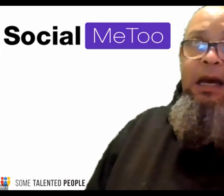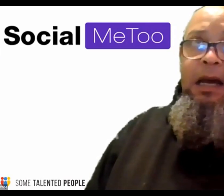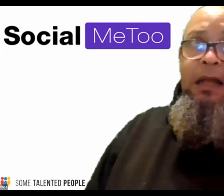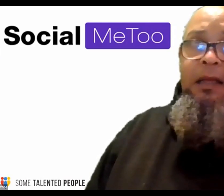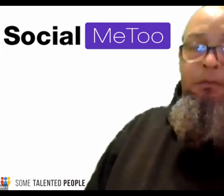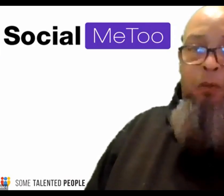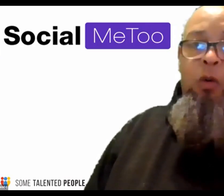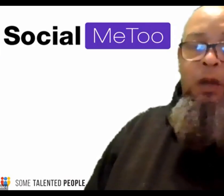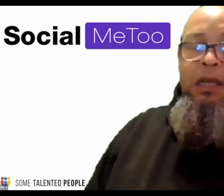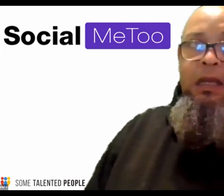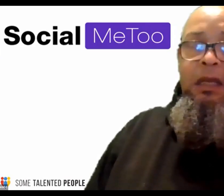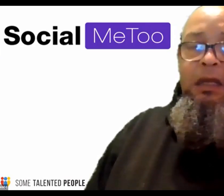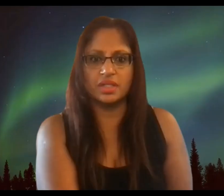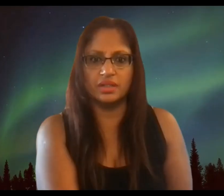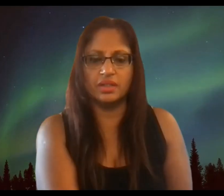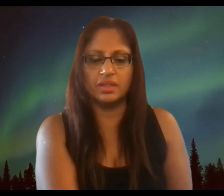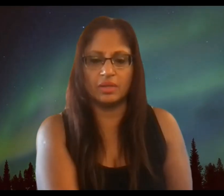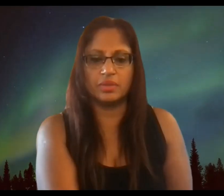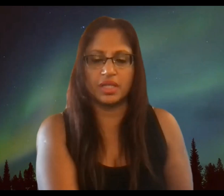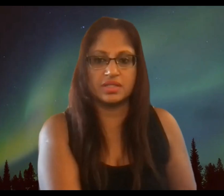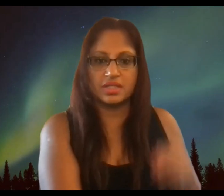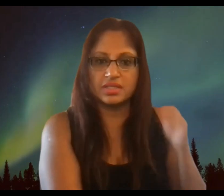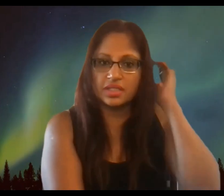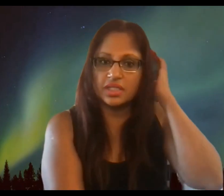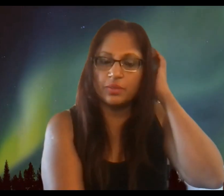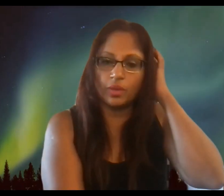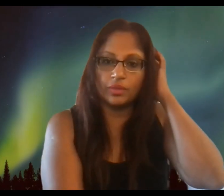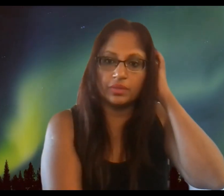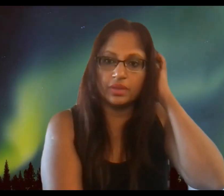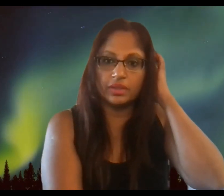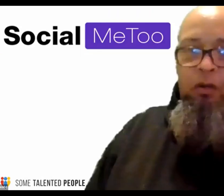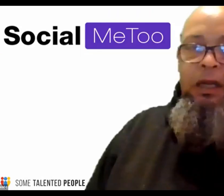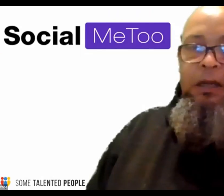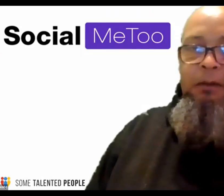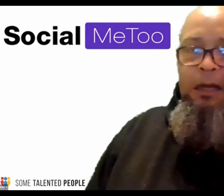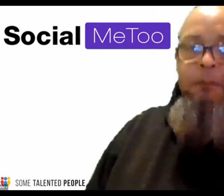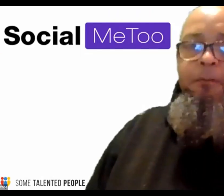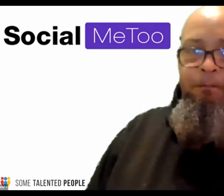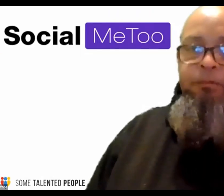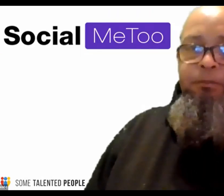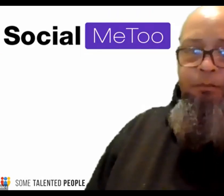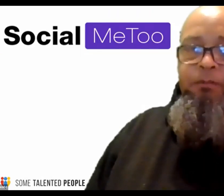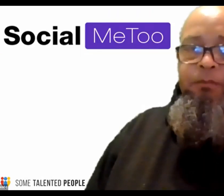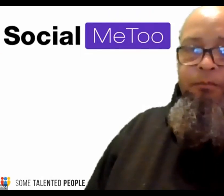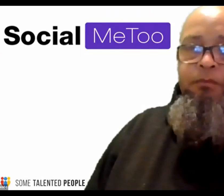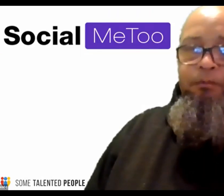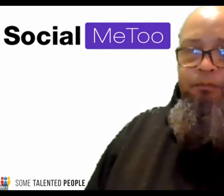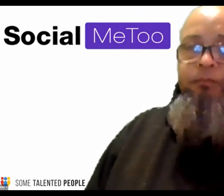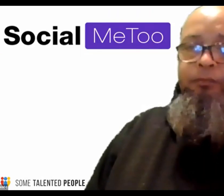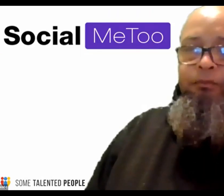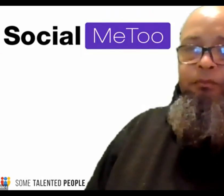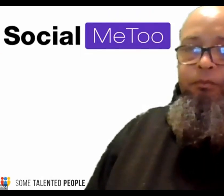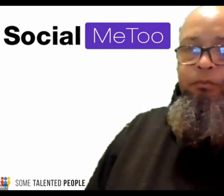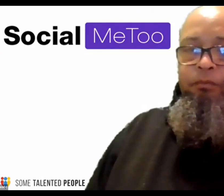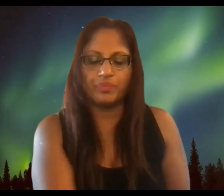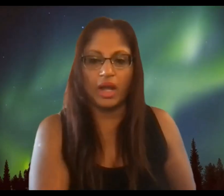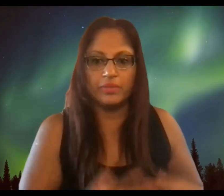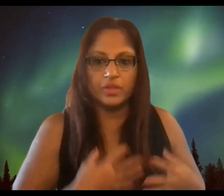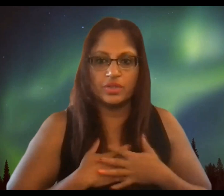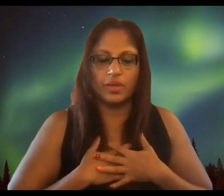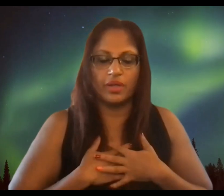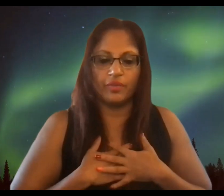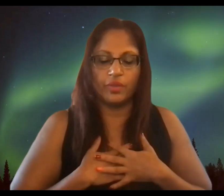the more anonymously that's the key word absolutely i want to i want to emphasize this that um